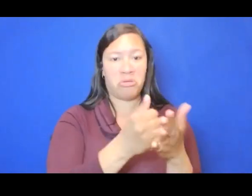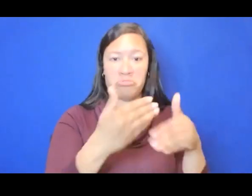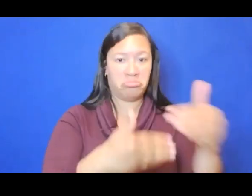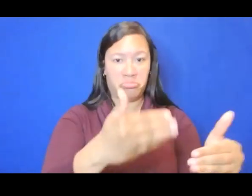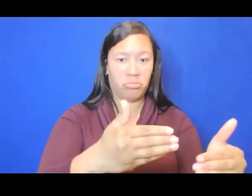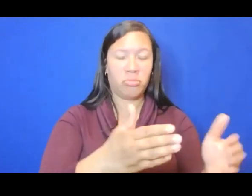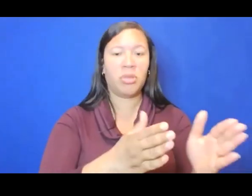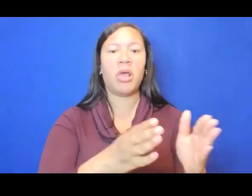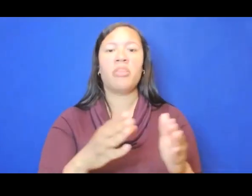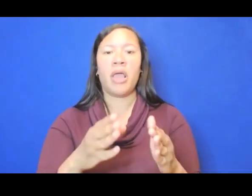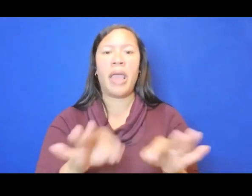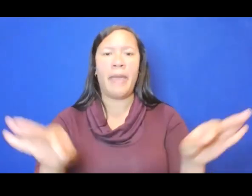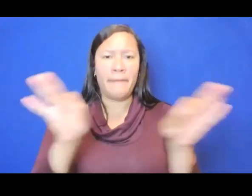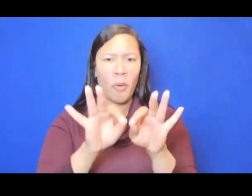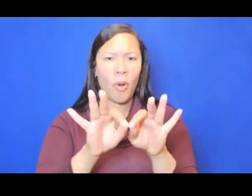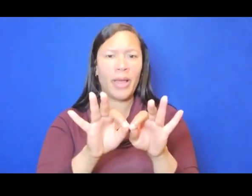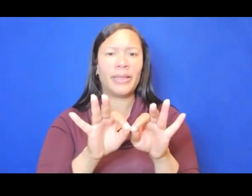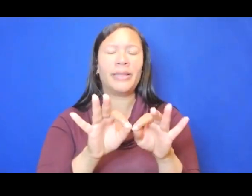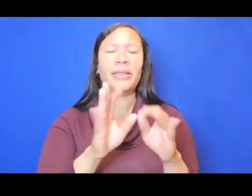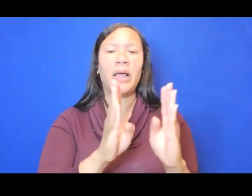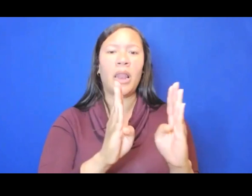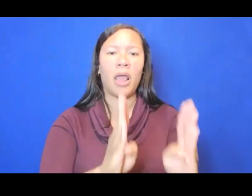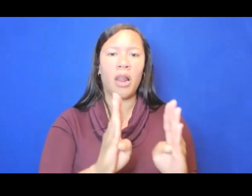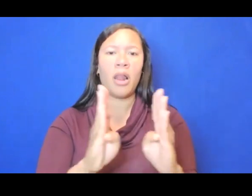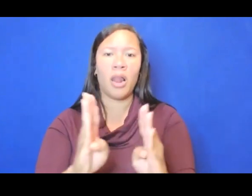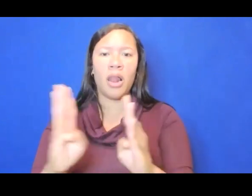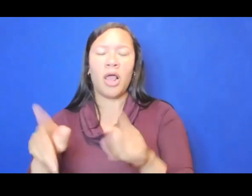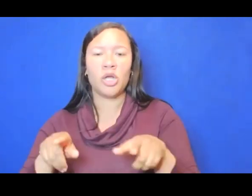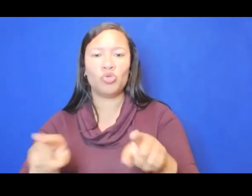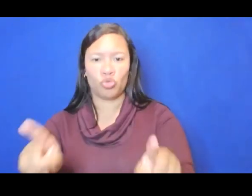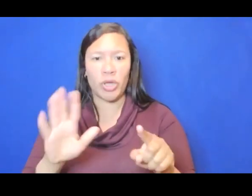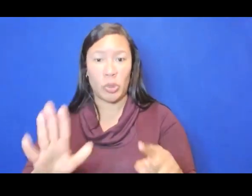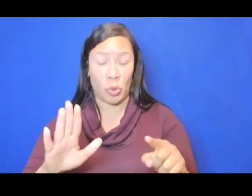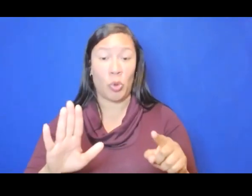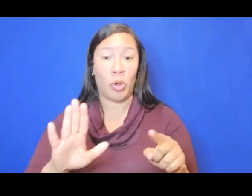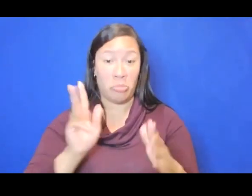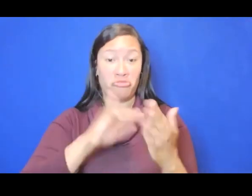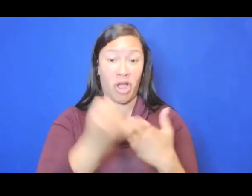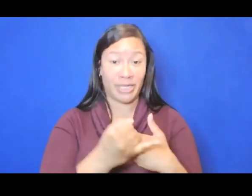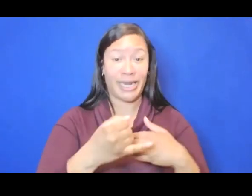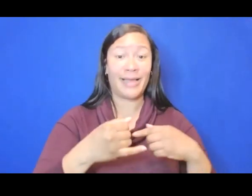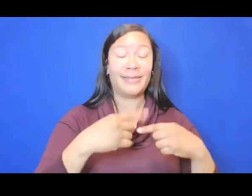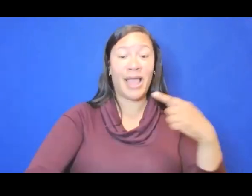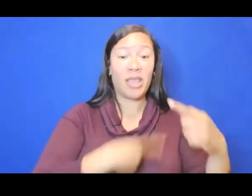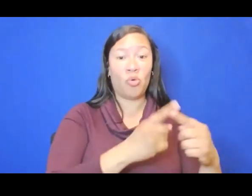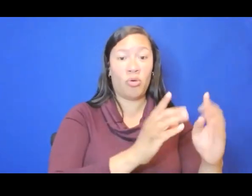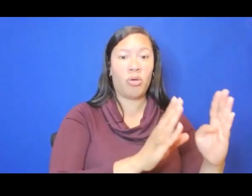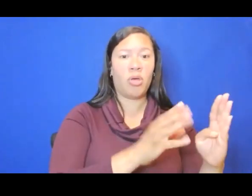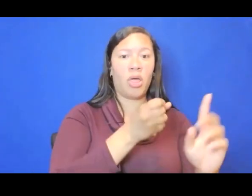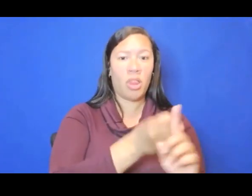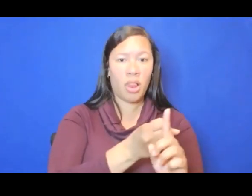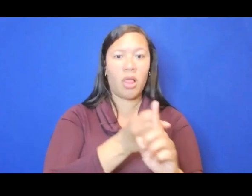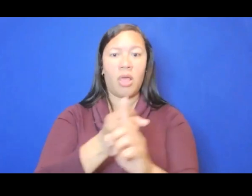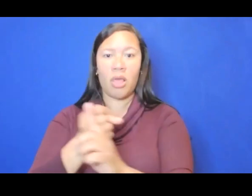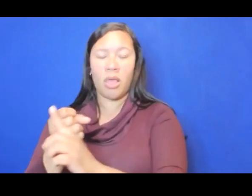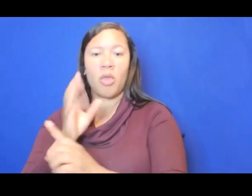cycle, you're able to draw down more funds. So your project might take three to five years to complete, and you'll be able